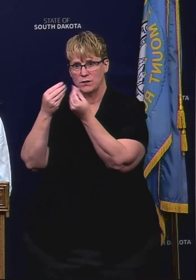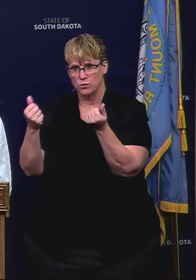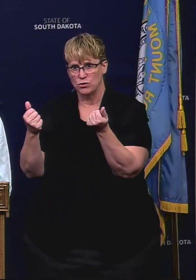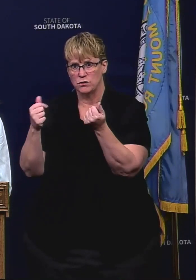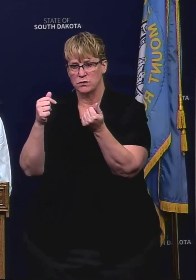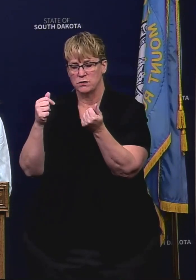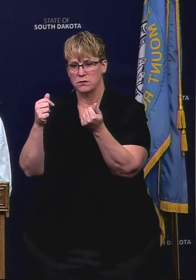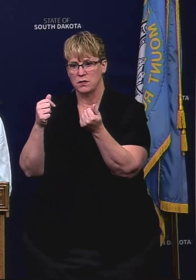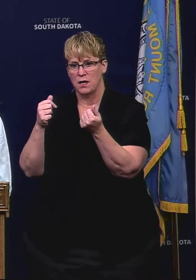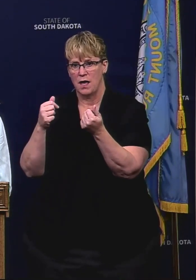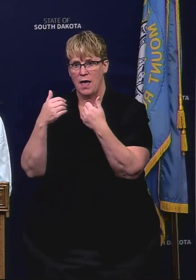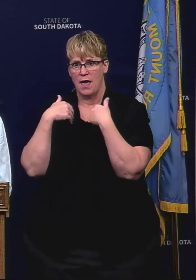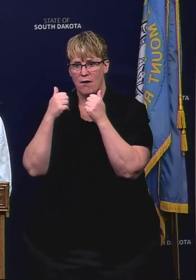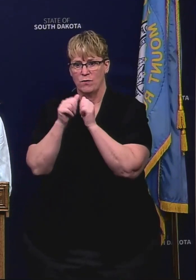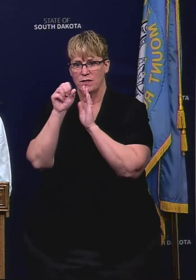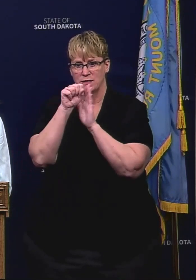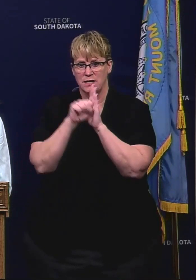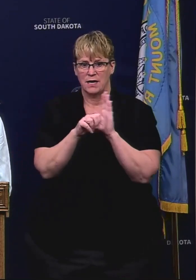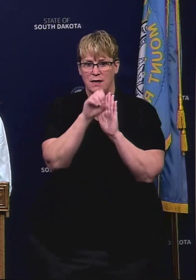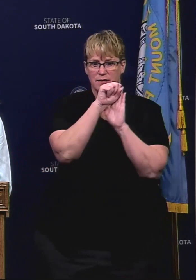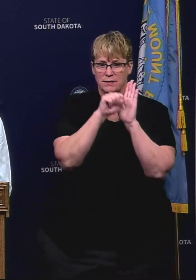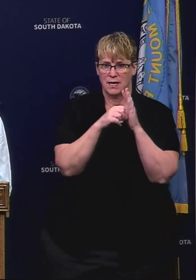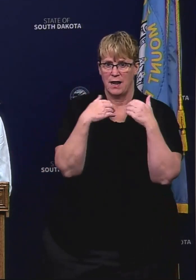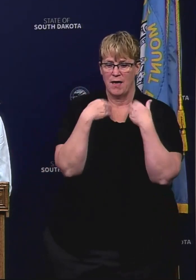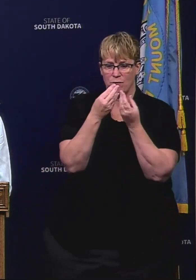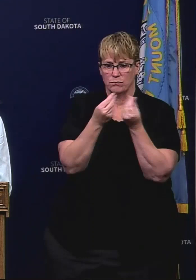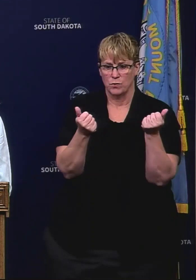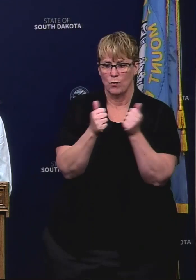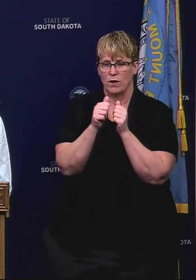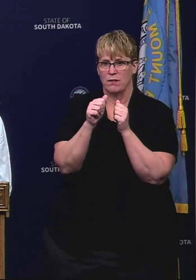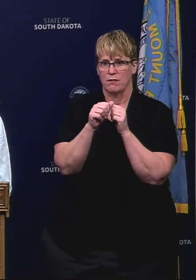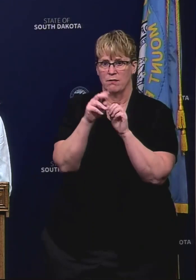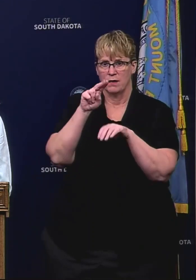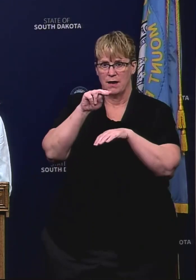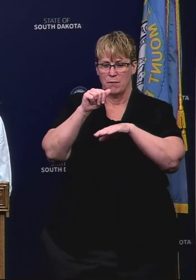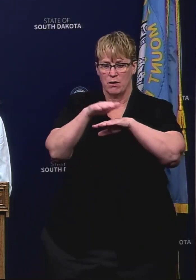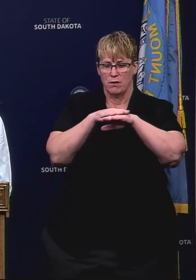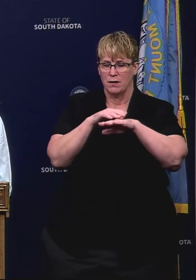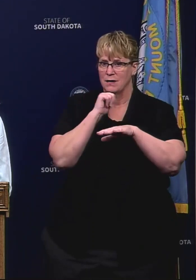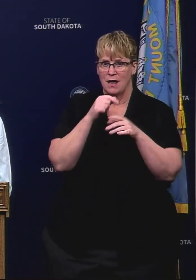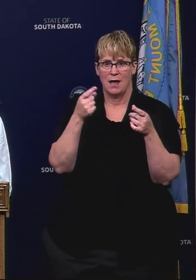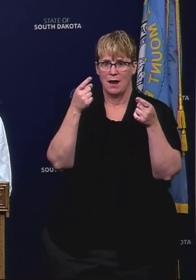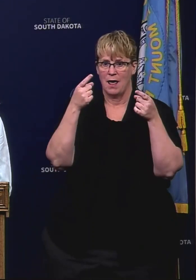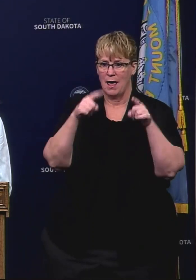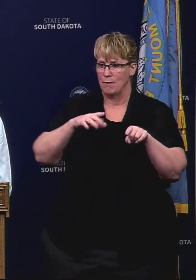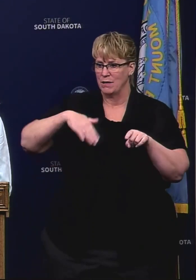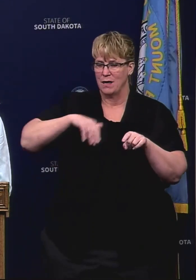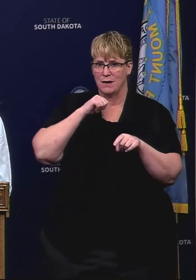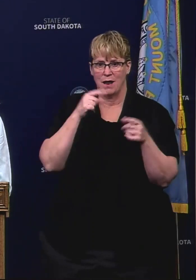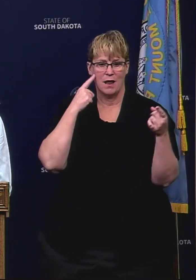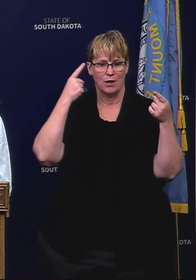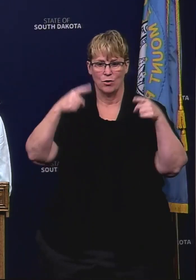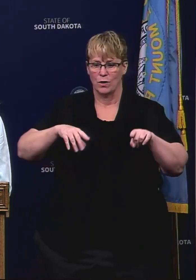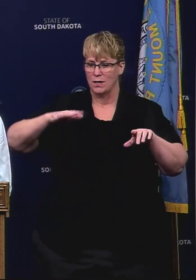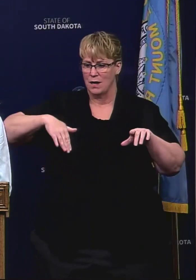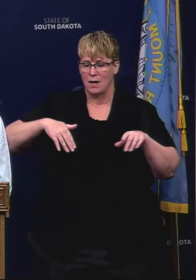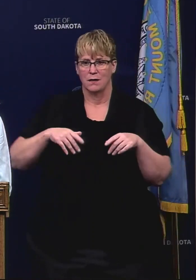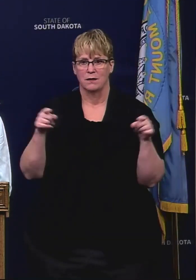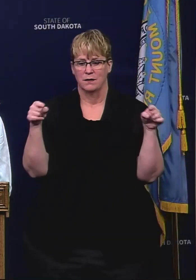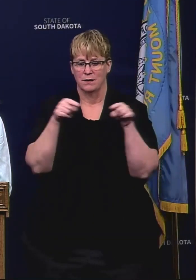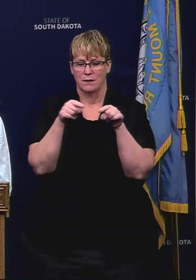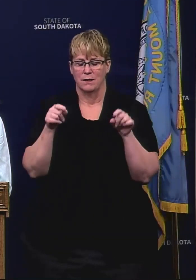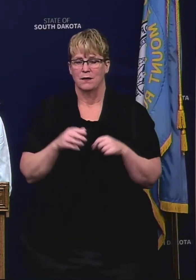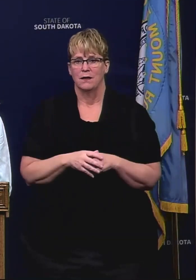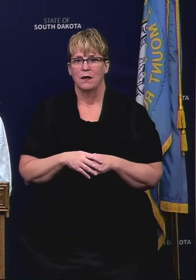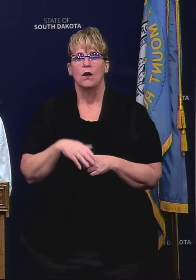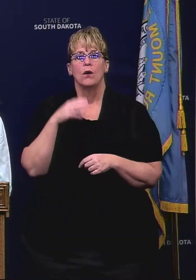state and the state to come to resolution with the tribes and that has not been able to be facilitated either so we know that